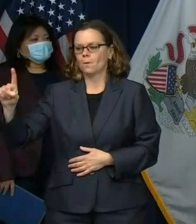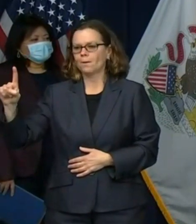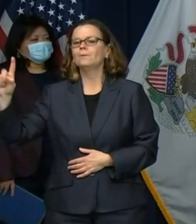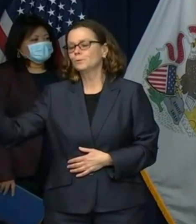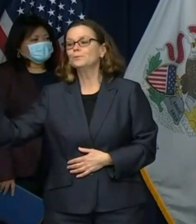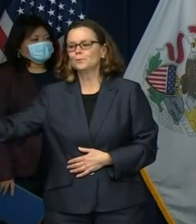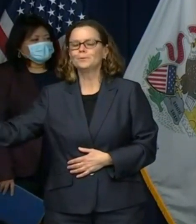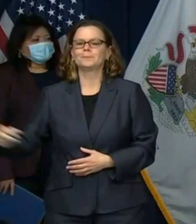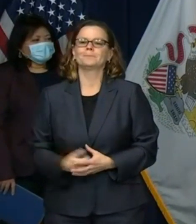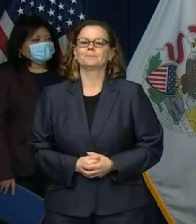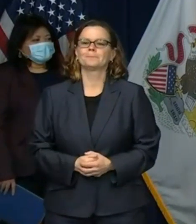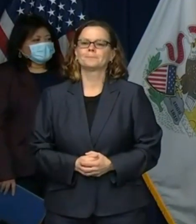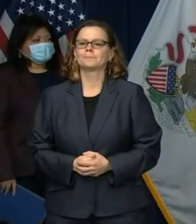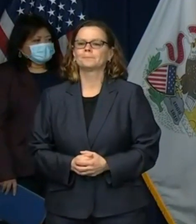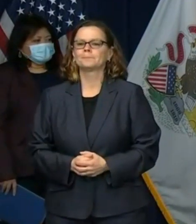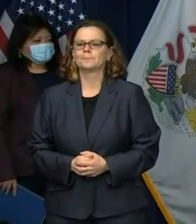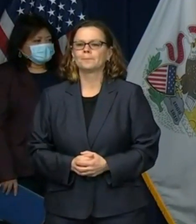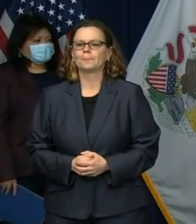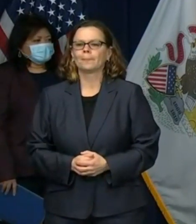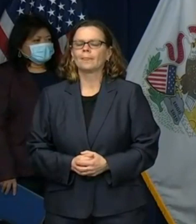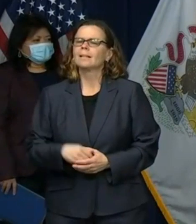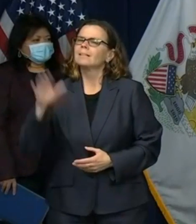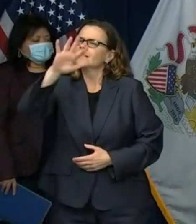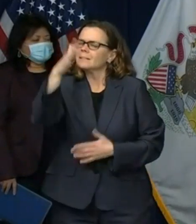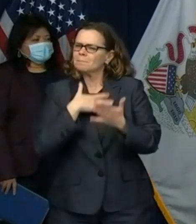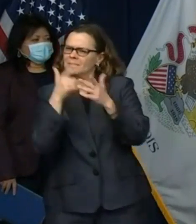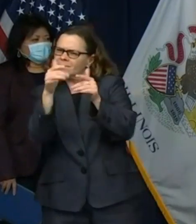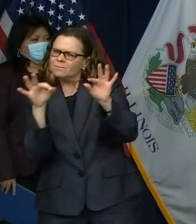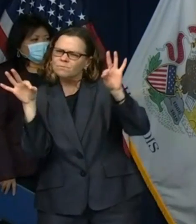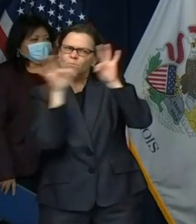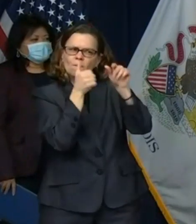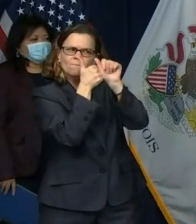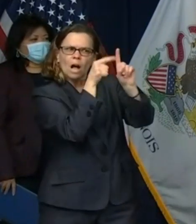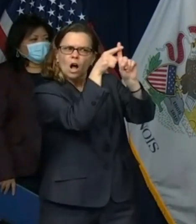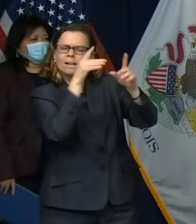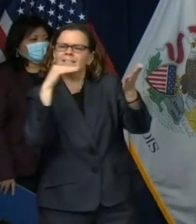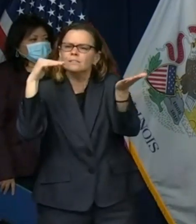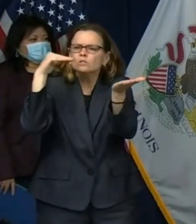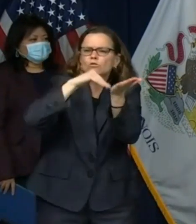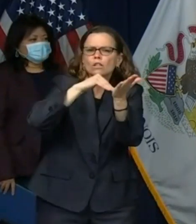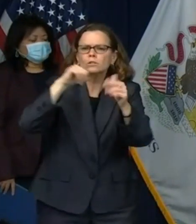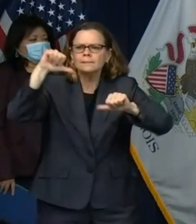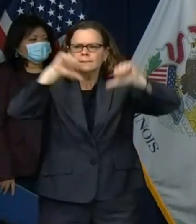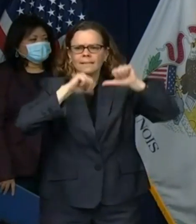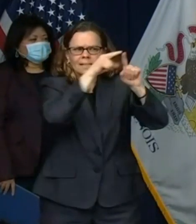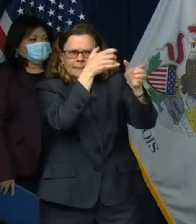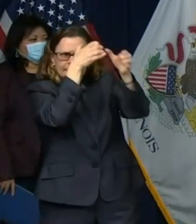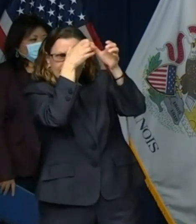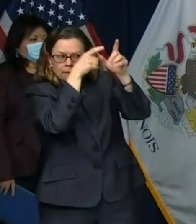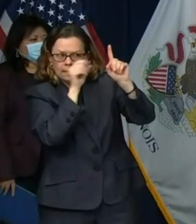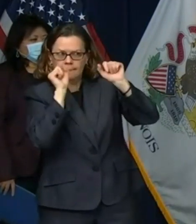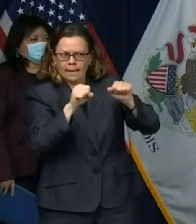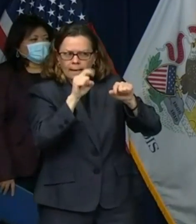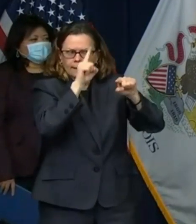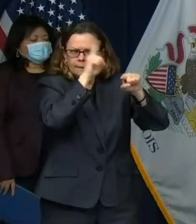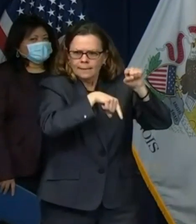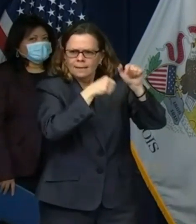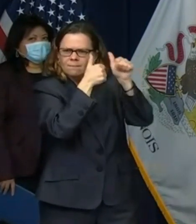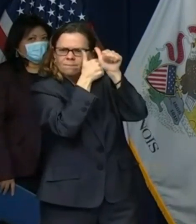scientists and health experts about how to stay healthy and how to protect yourself from being sick with this novel coronavirus